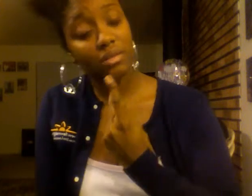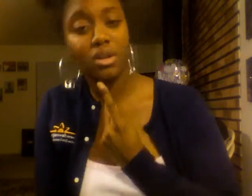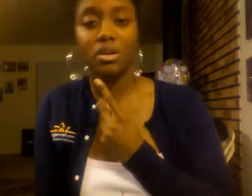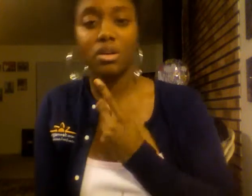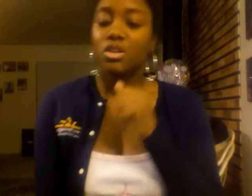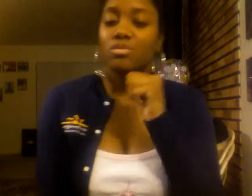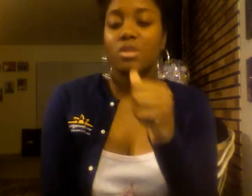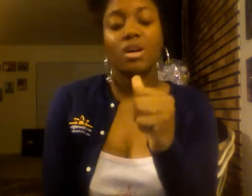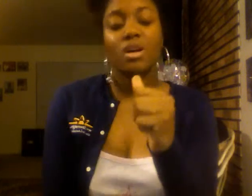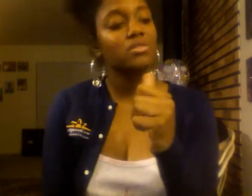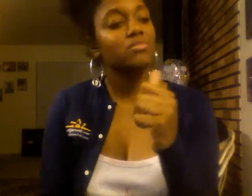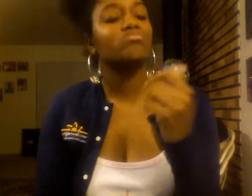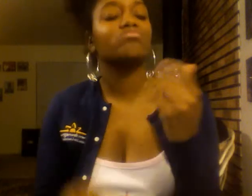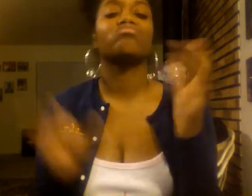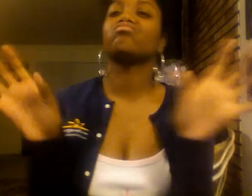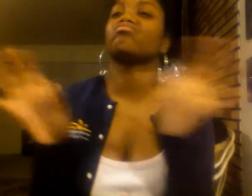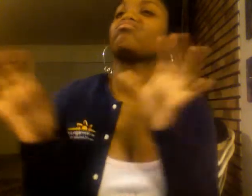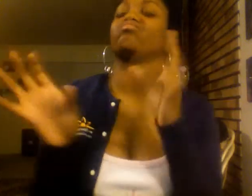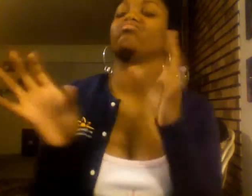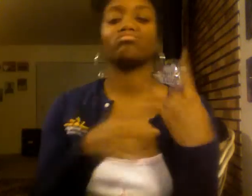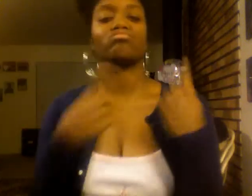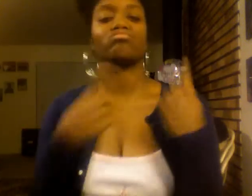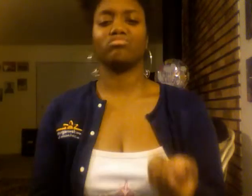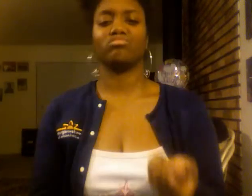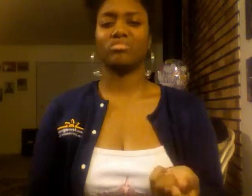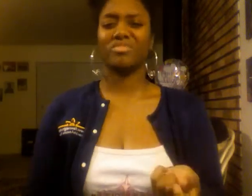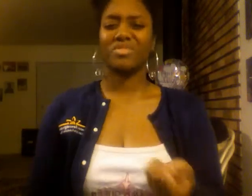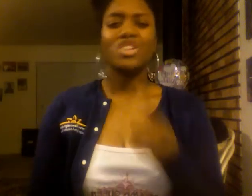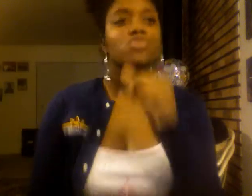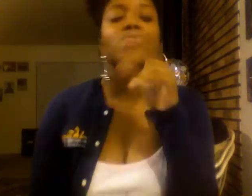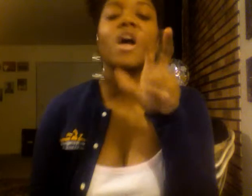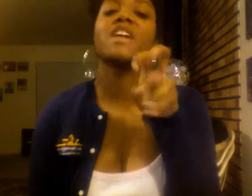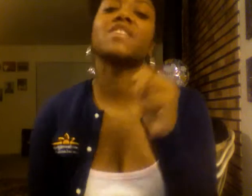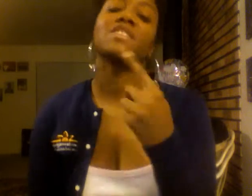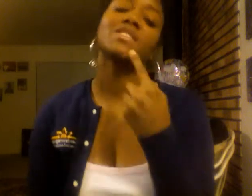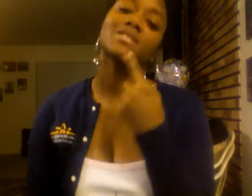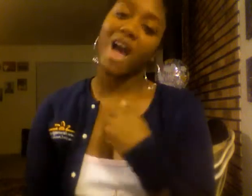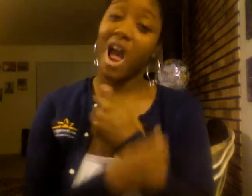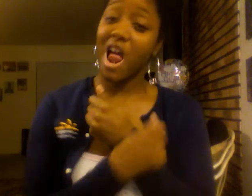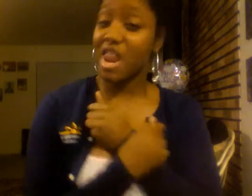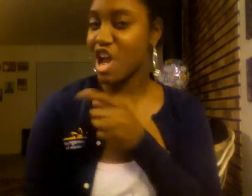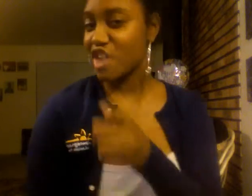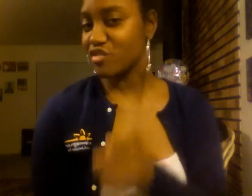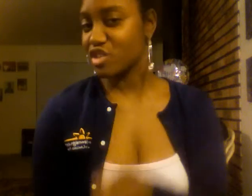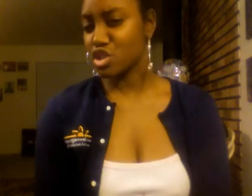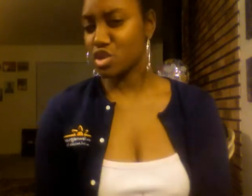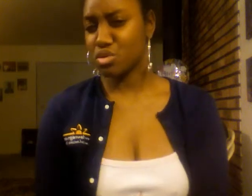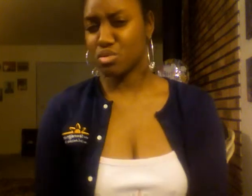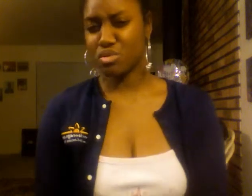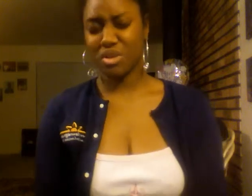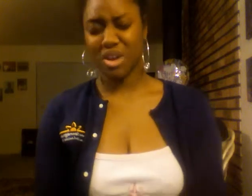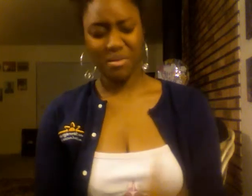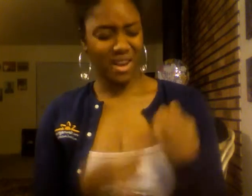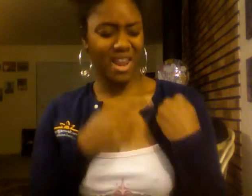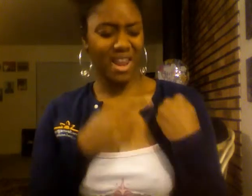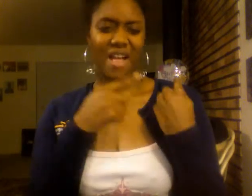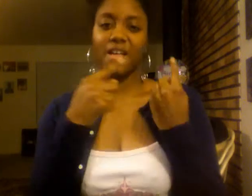You don't do the things you used to do. You don't even say I love you too. And lately